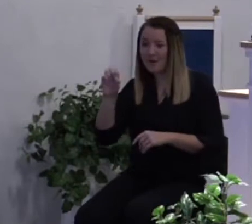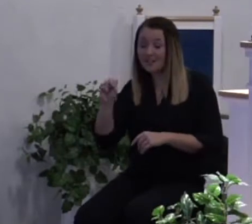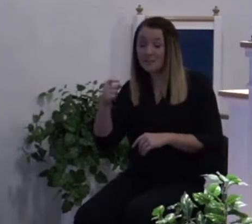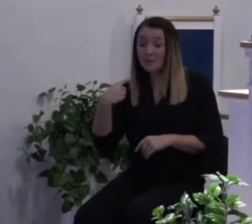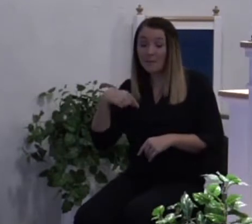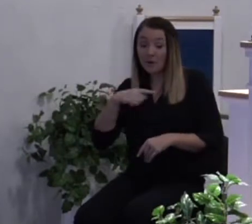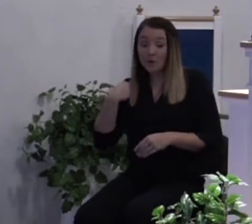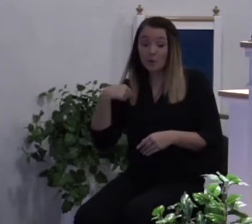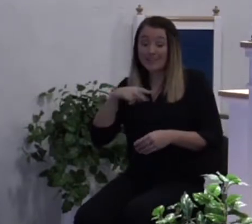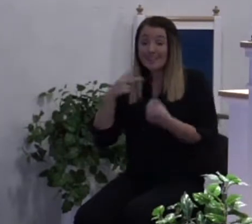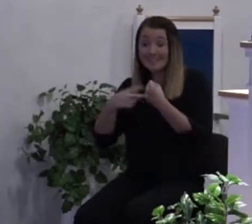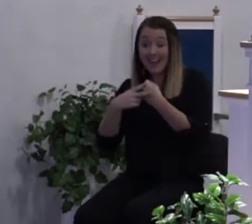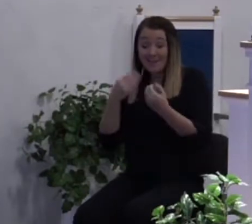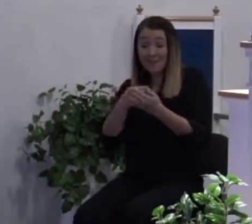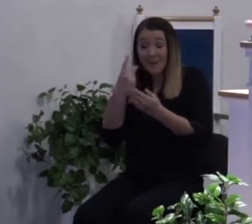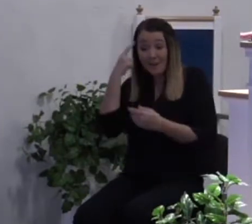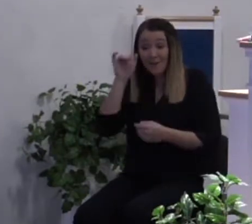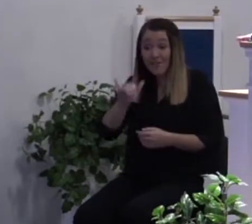for that. We get there and we're mad because it's raining.